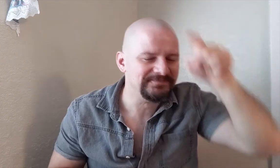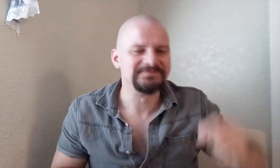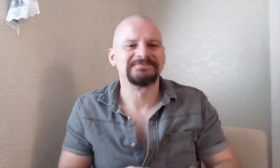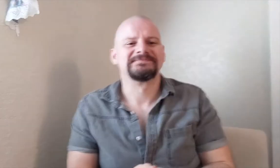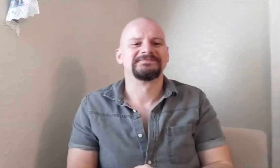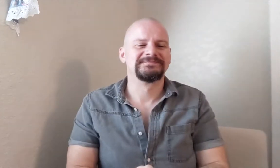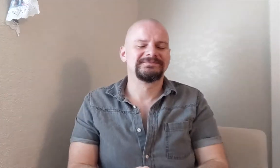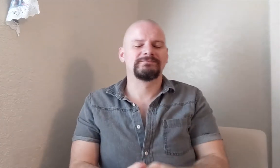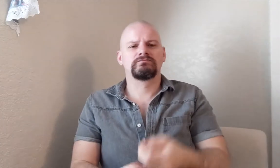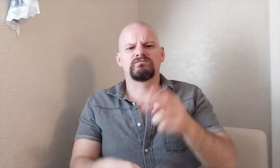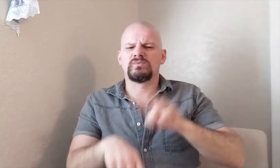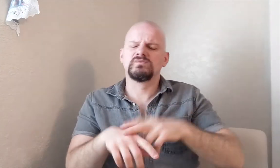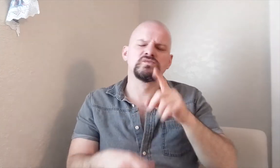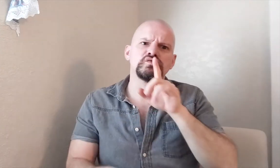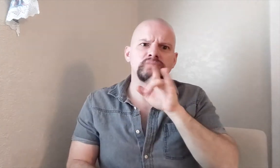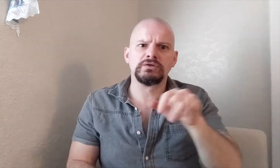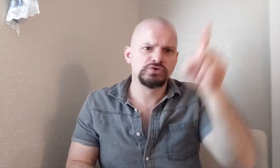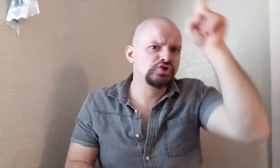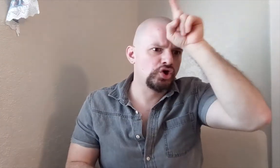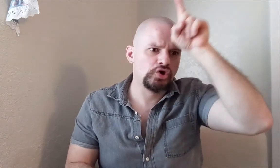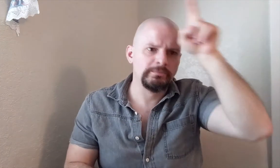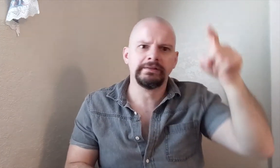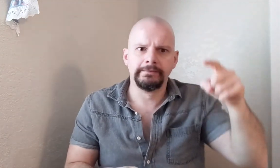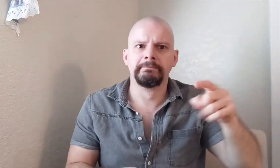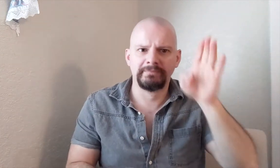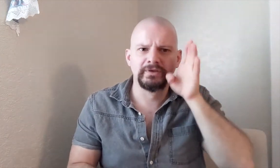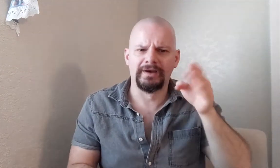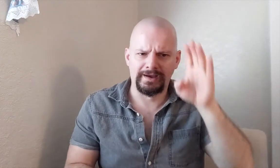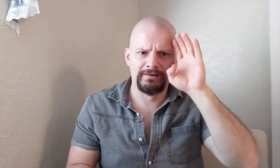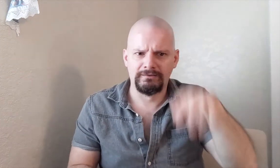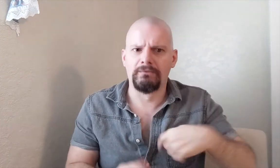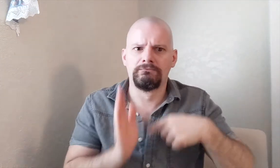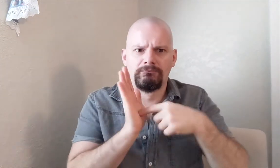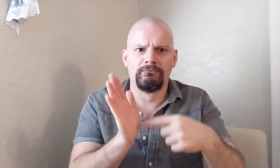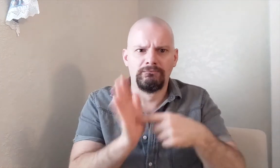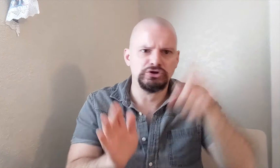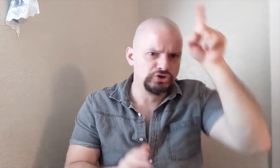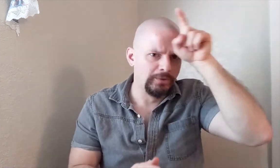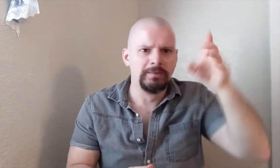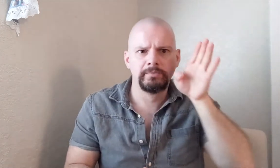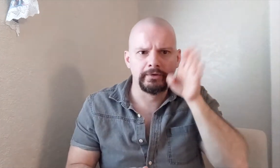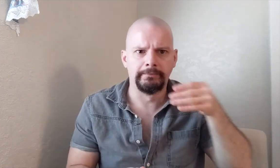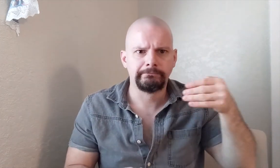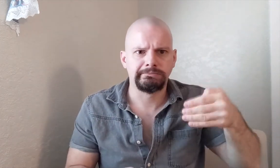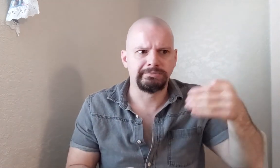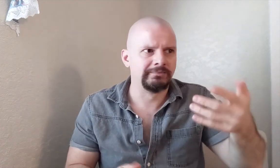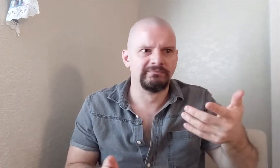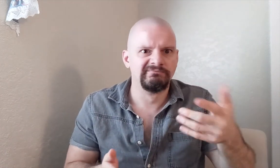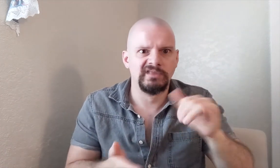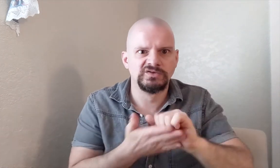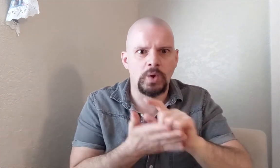but it's been